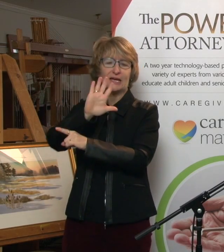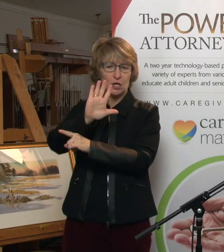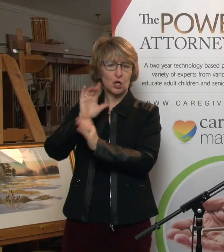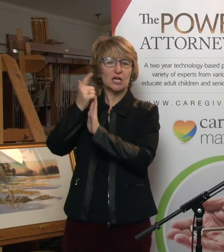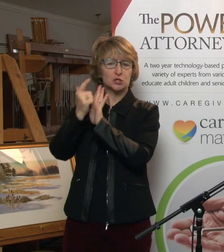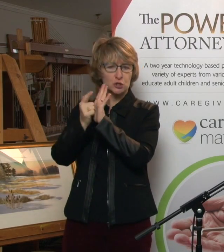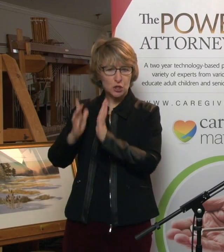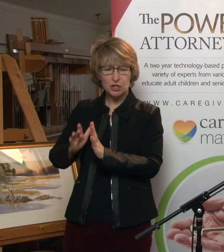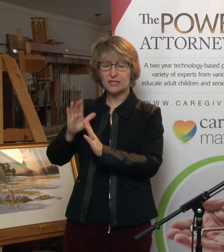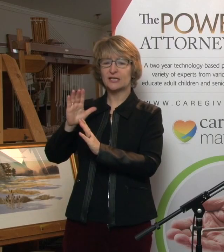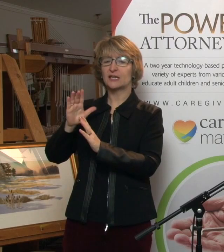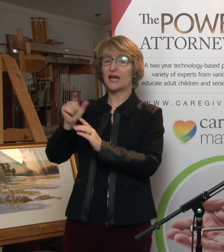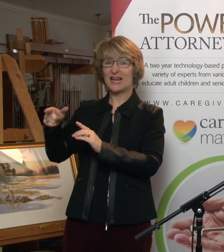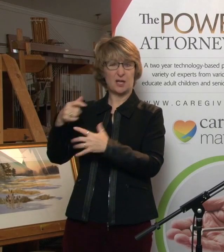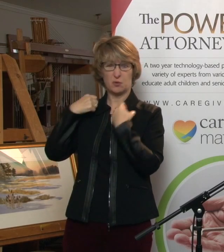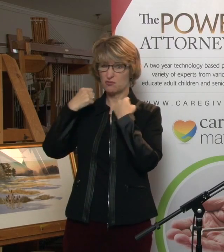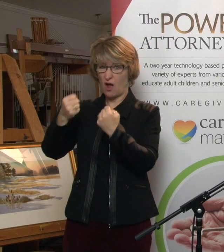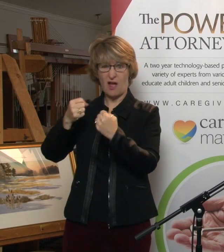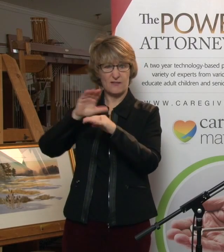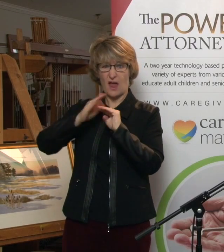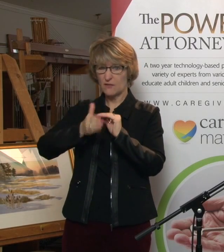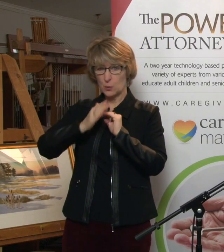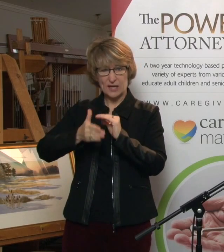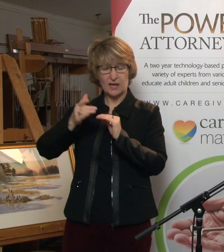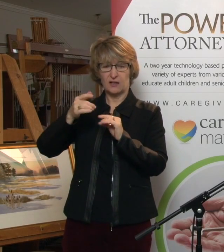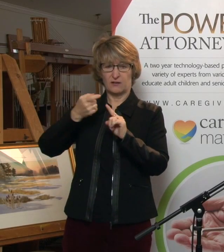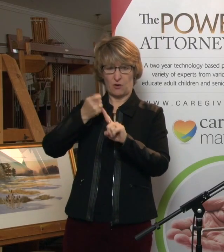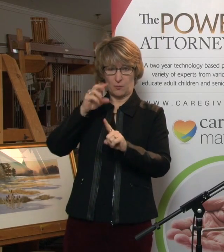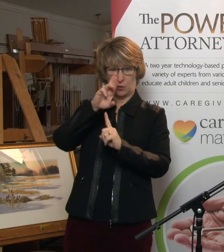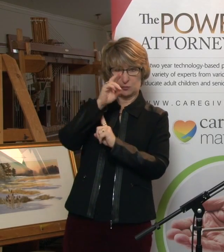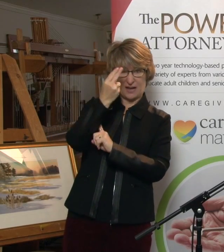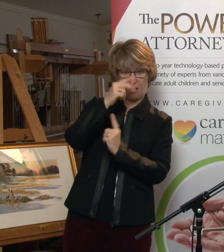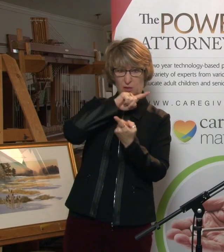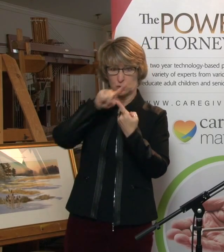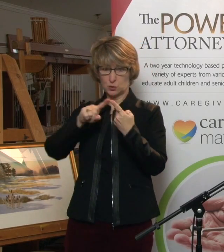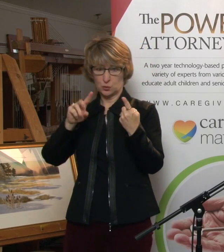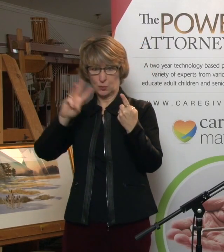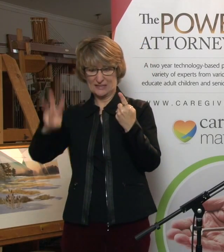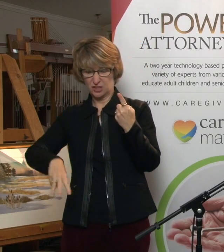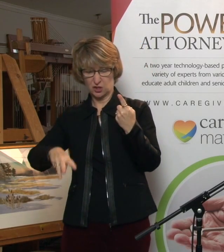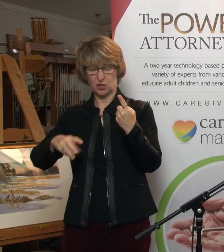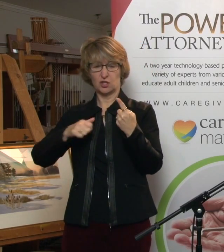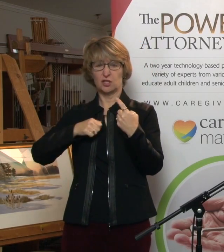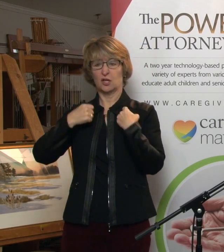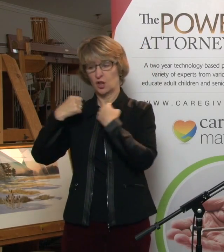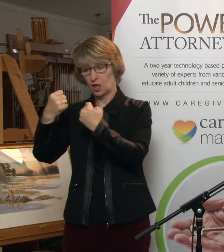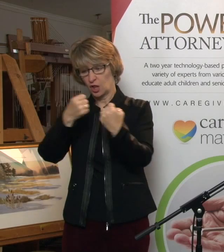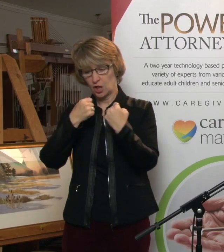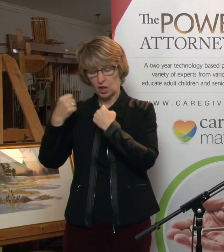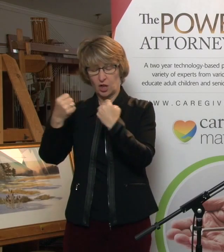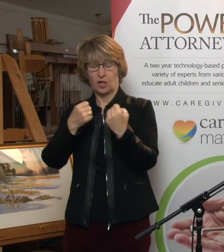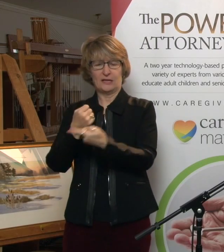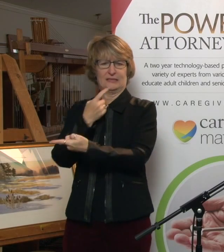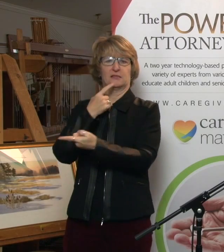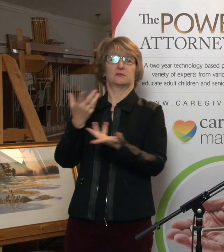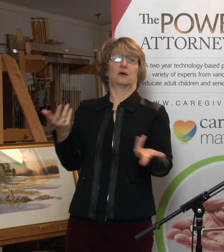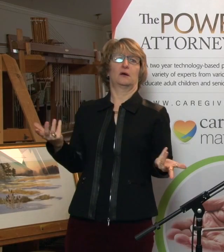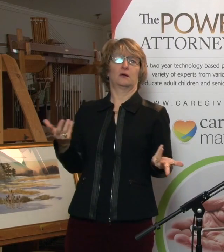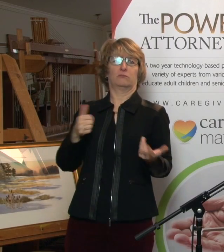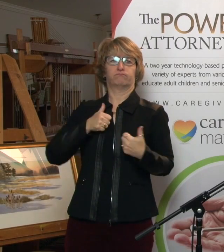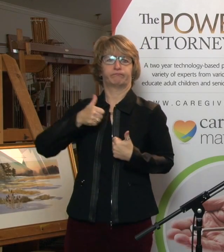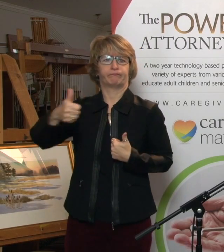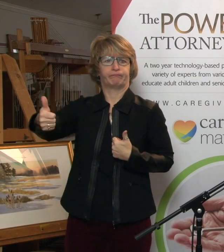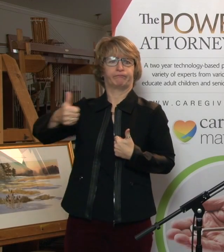Richmond Hill to Windsor for an extended period of time. He said, if nothing else, I'd like to have my gas money covered.